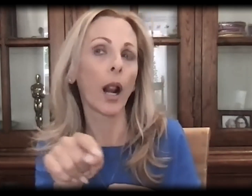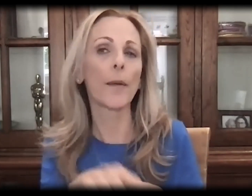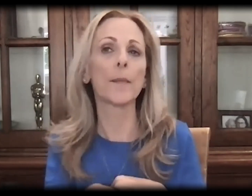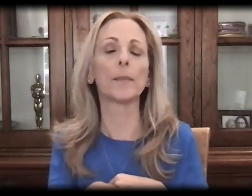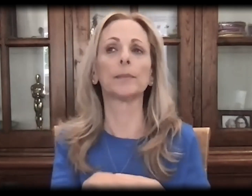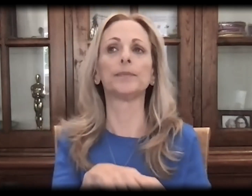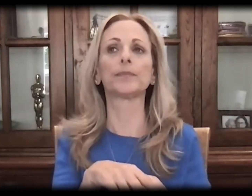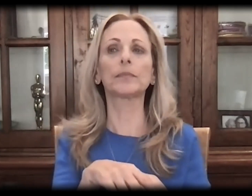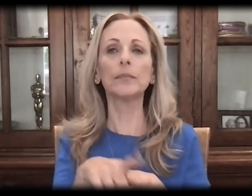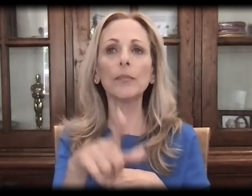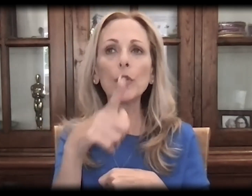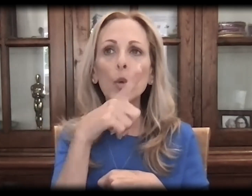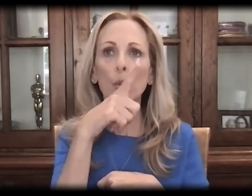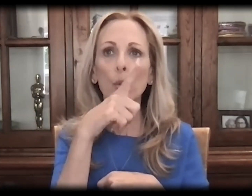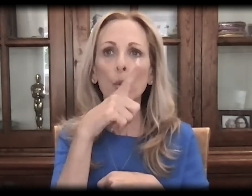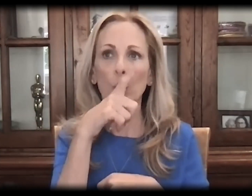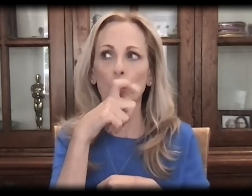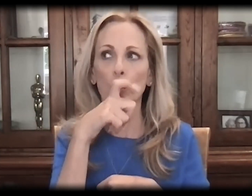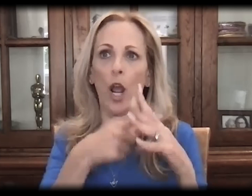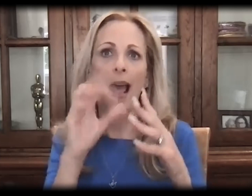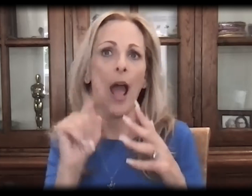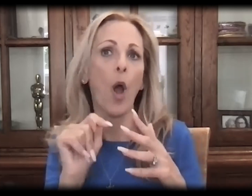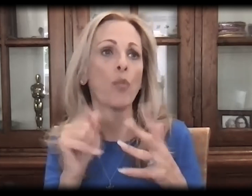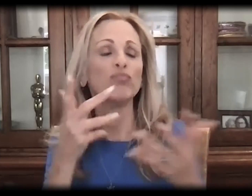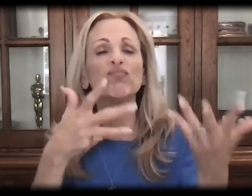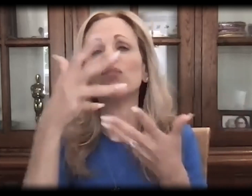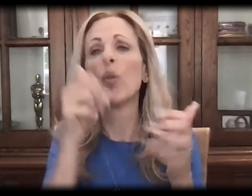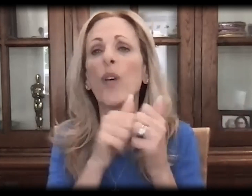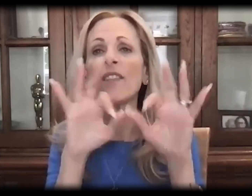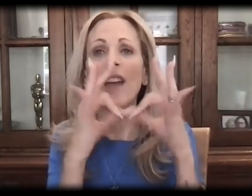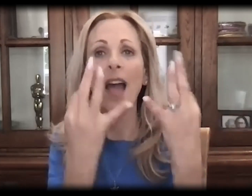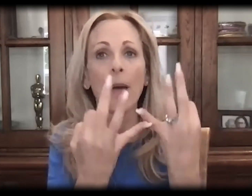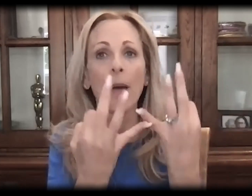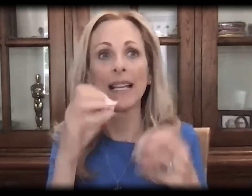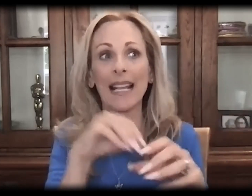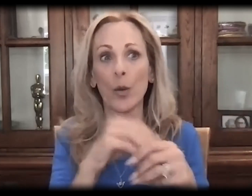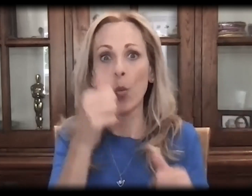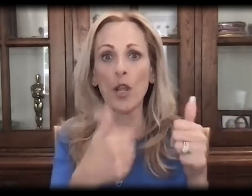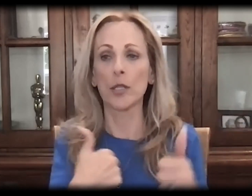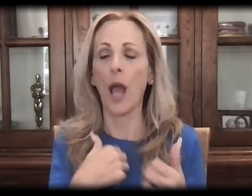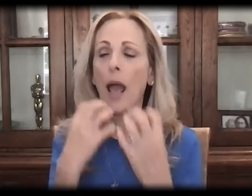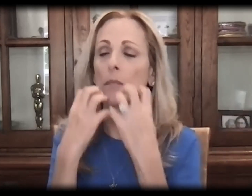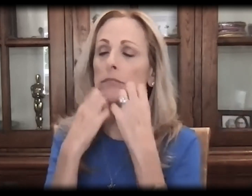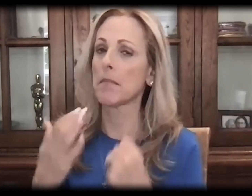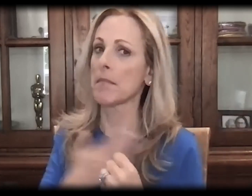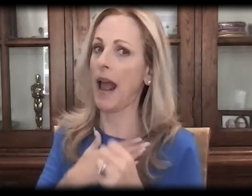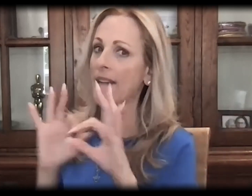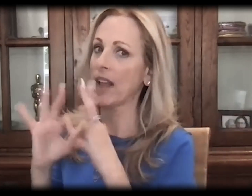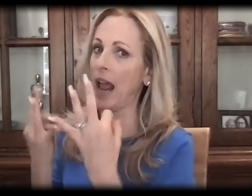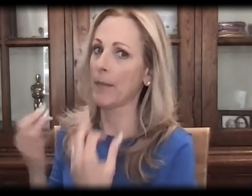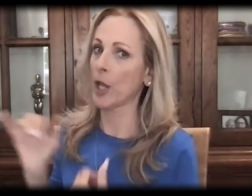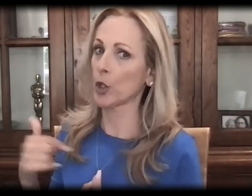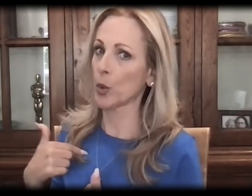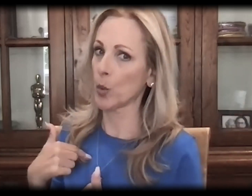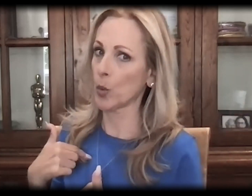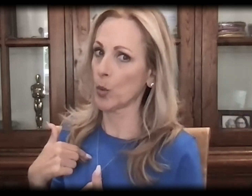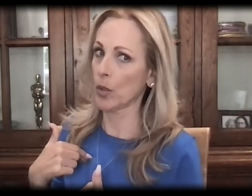about the story of a little girl who began life very normally, who just as I